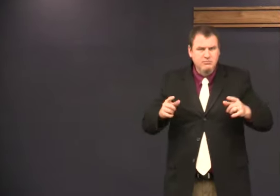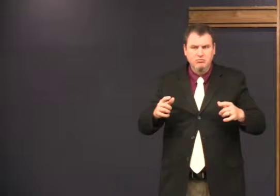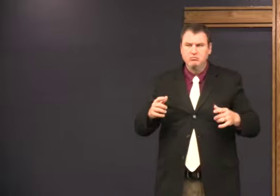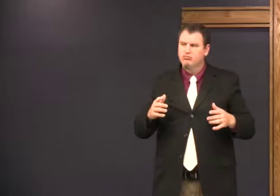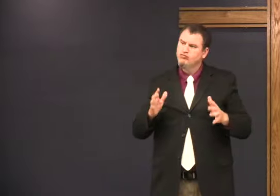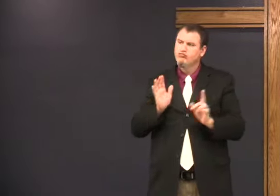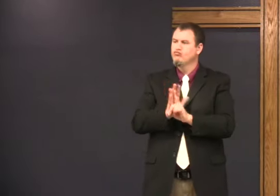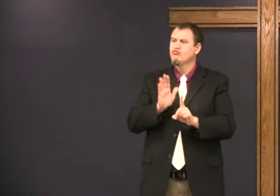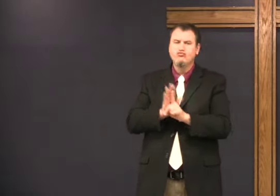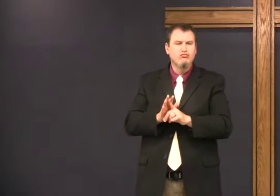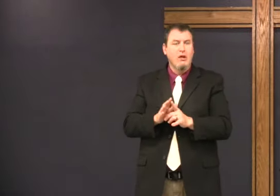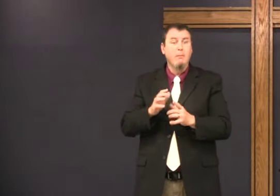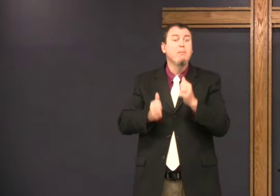almond-shaped eyes.